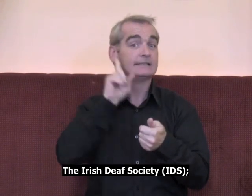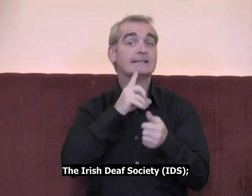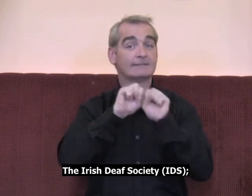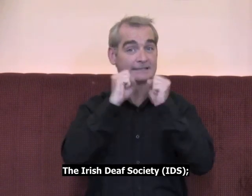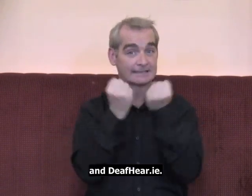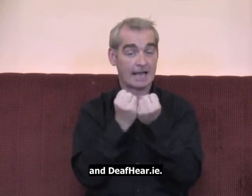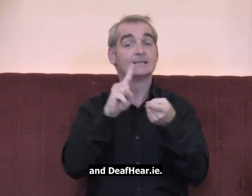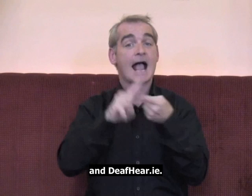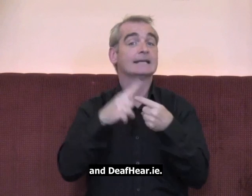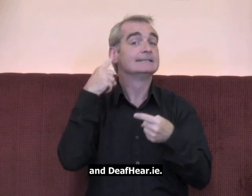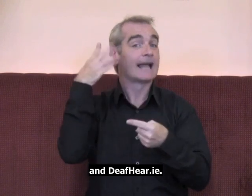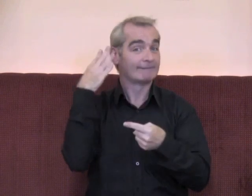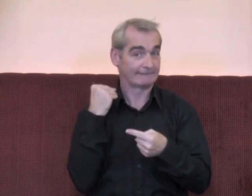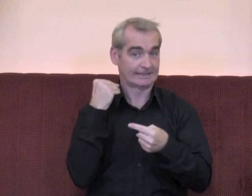IDS, and DeafHear.ie.